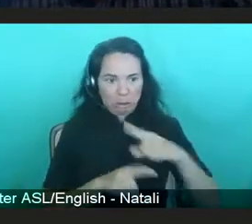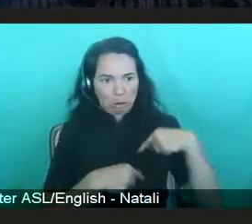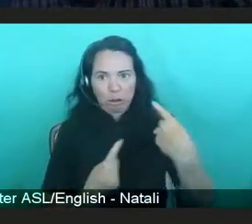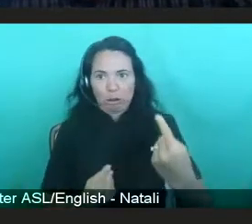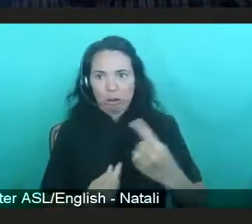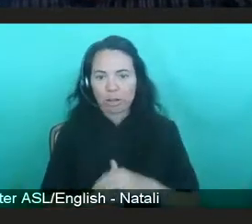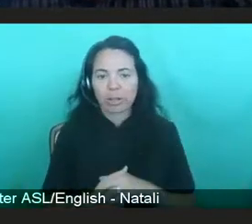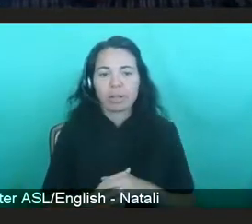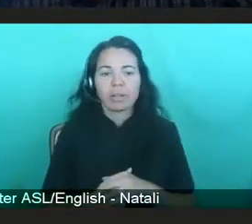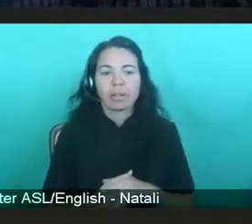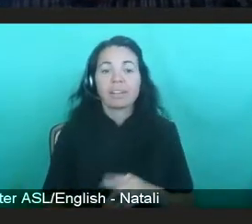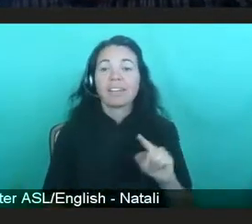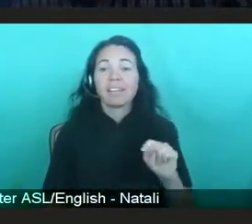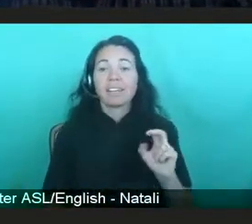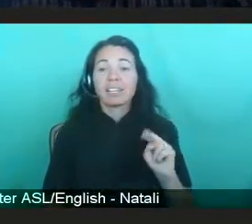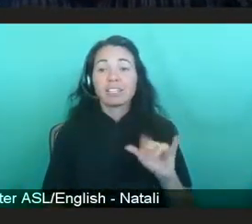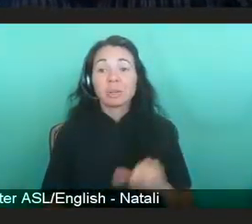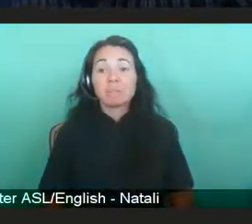Yeah.